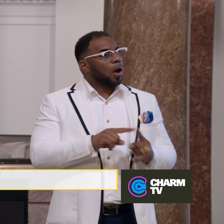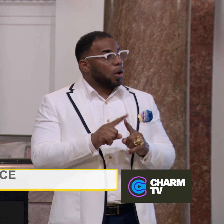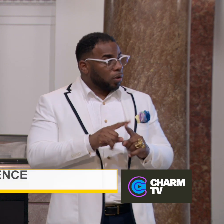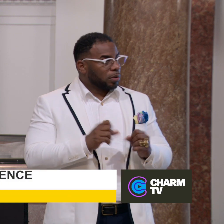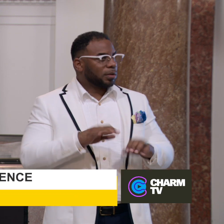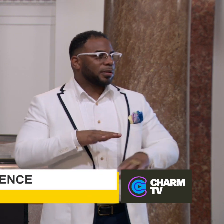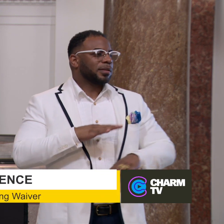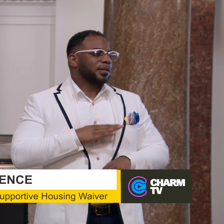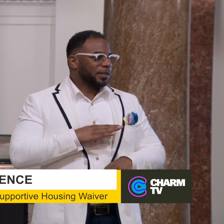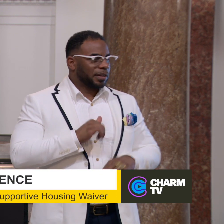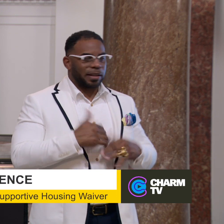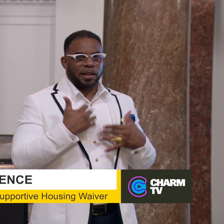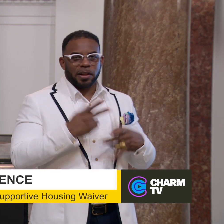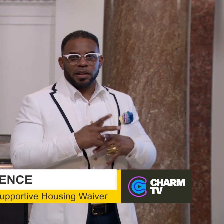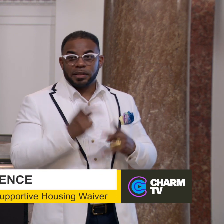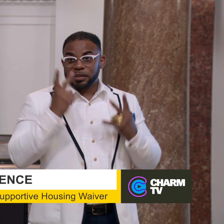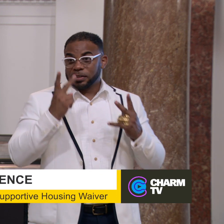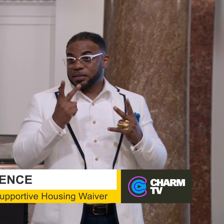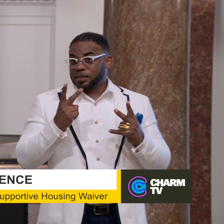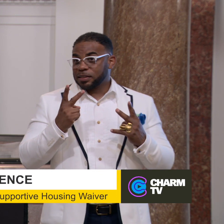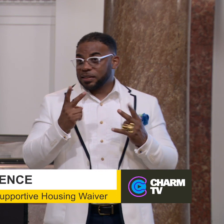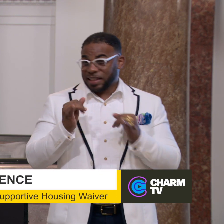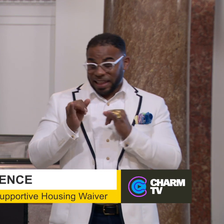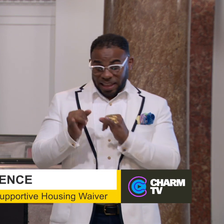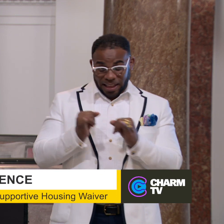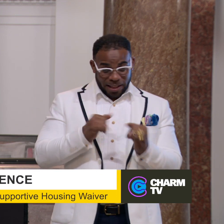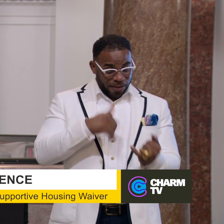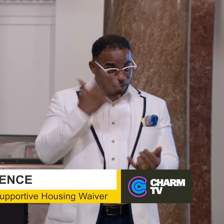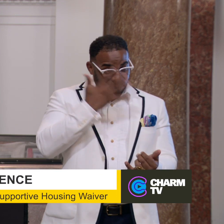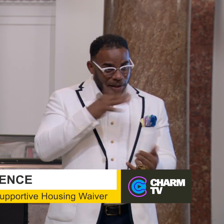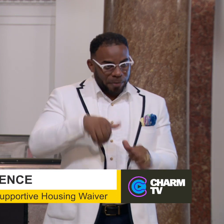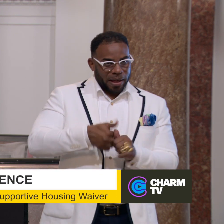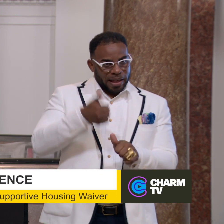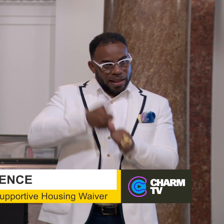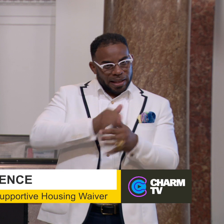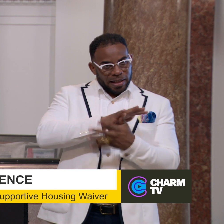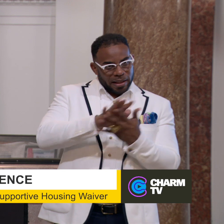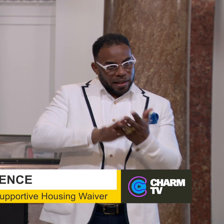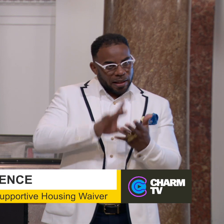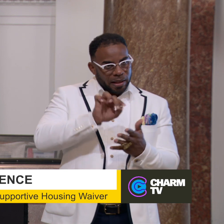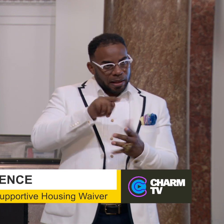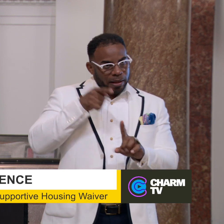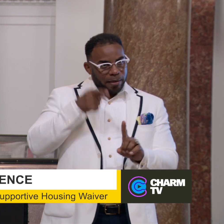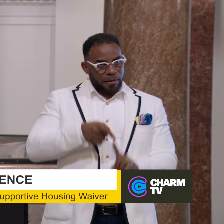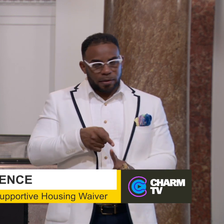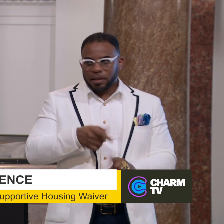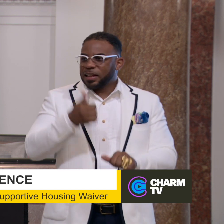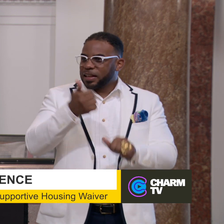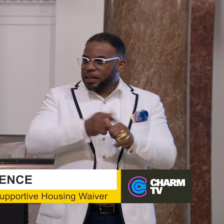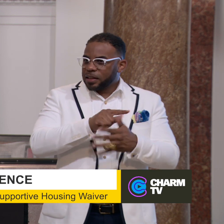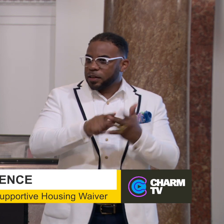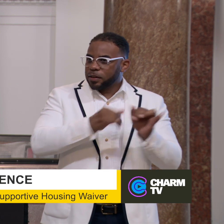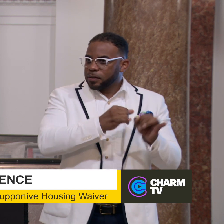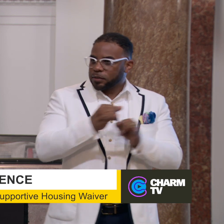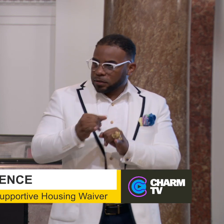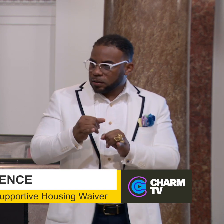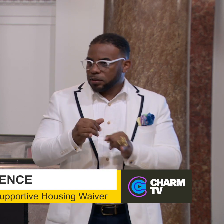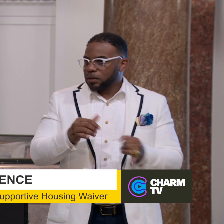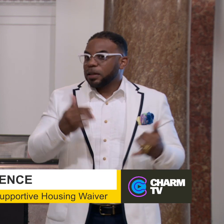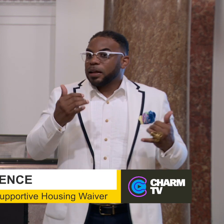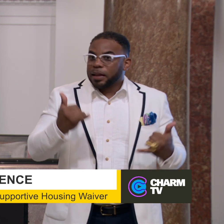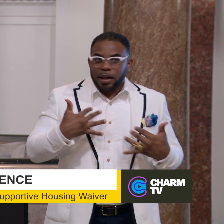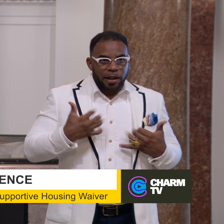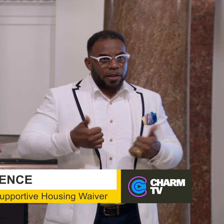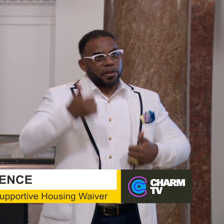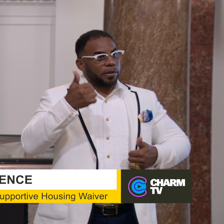gratifying in health care to see the individuals behind each of those data points. Each of those individuals is now